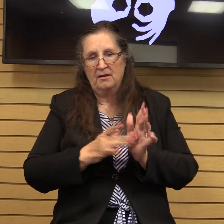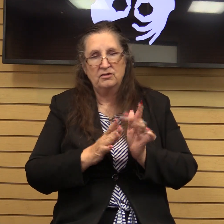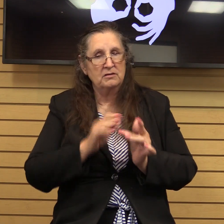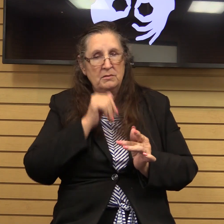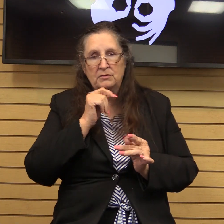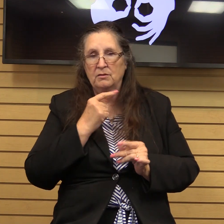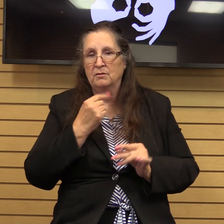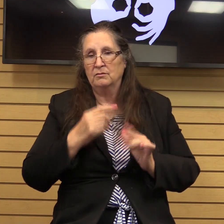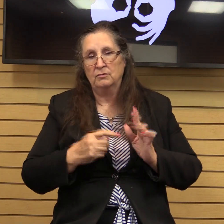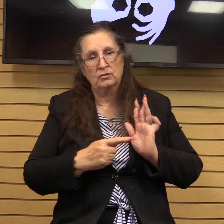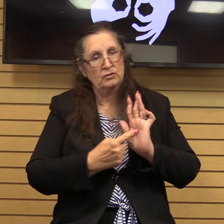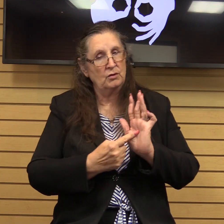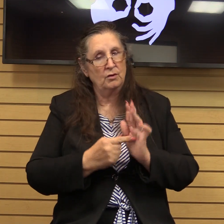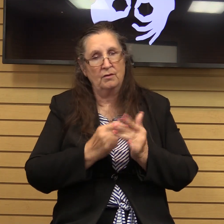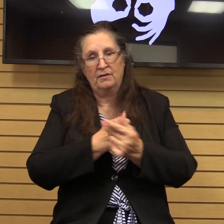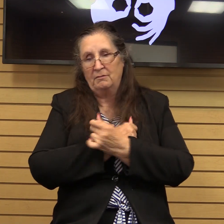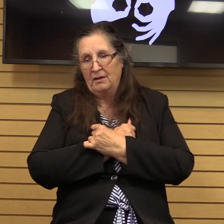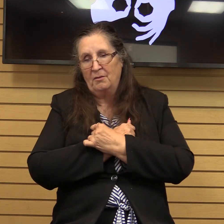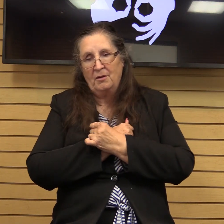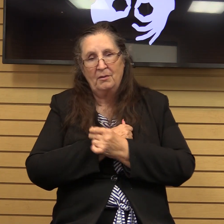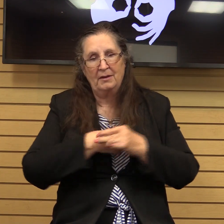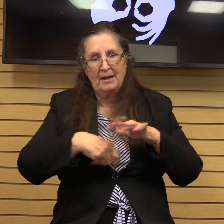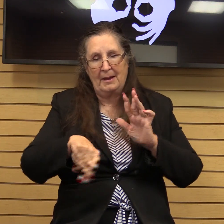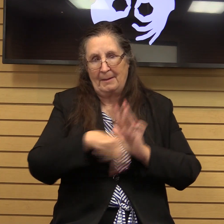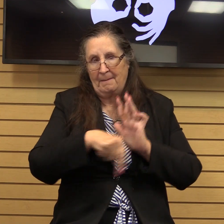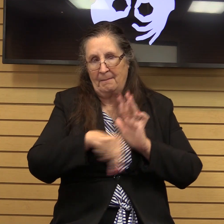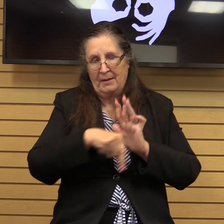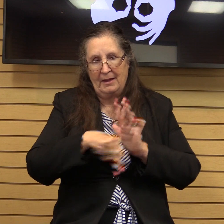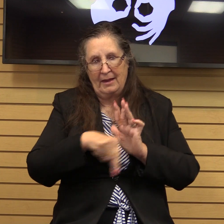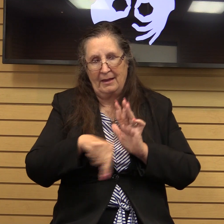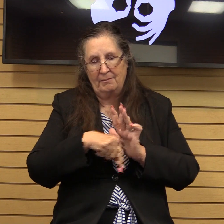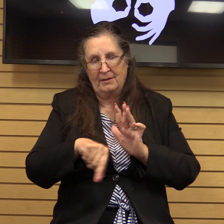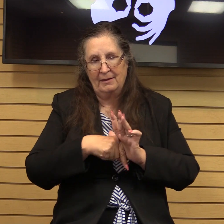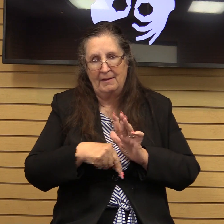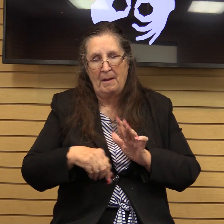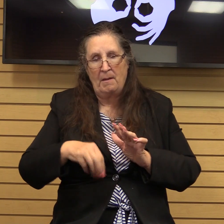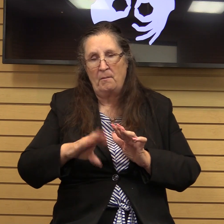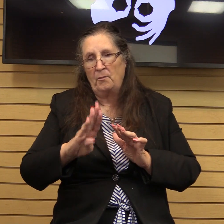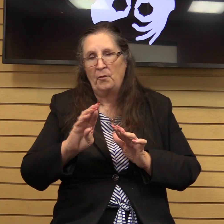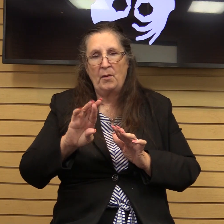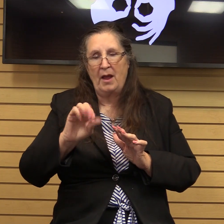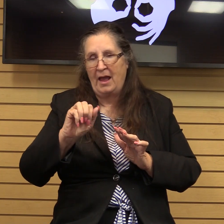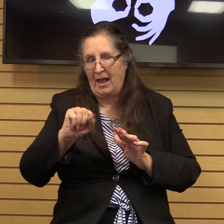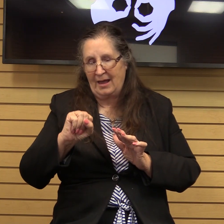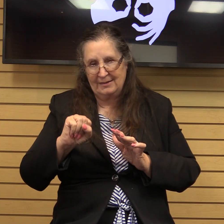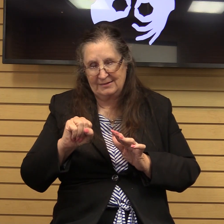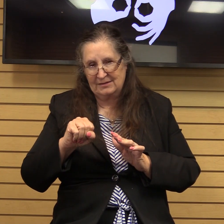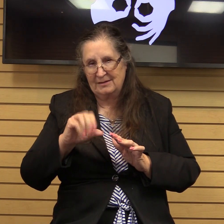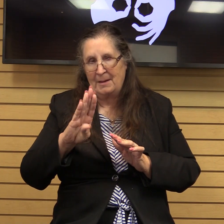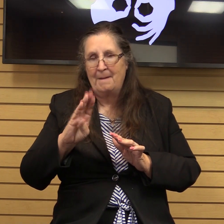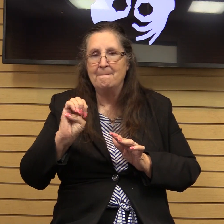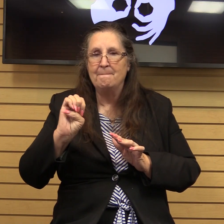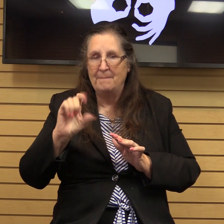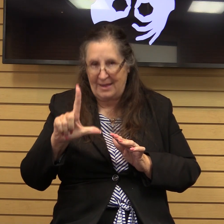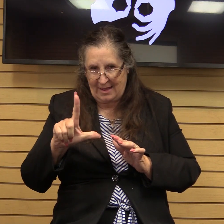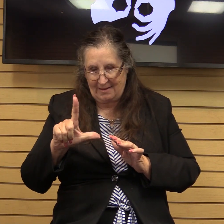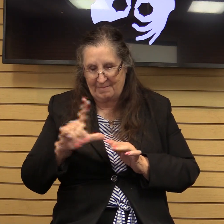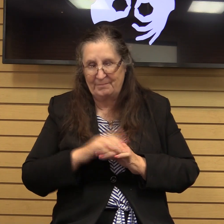love but we are like a clinging of a clinging black brass or um sorry a sounding brass or a clinging